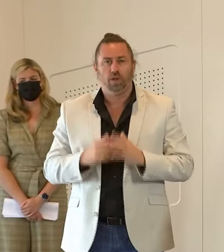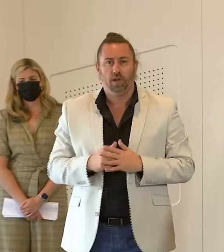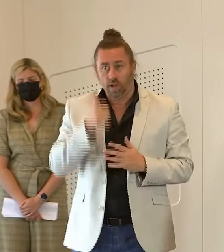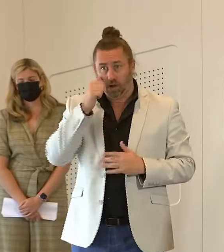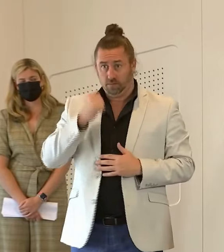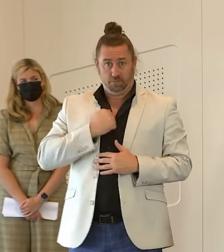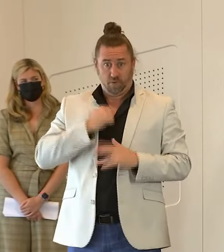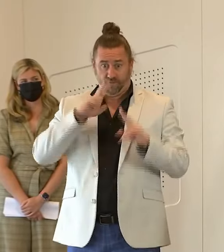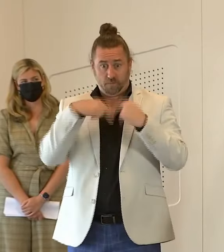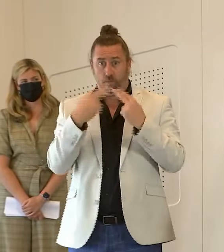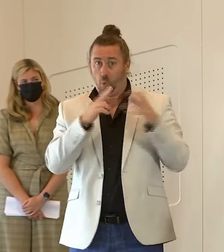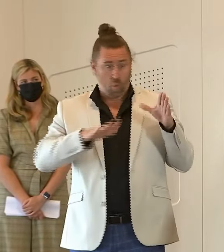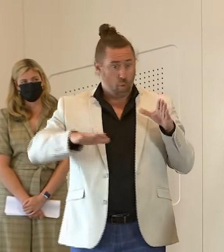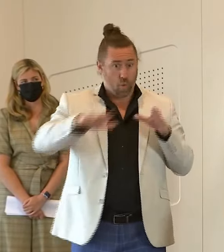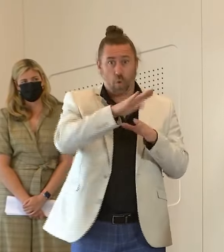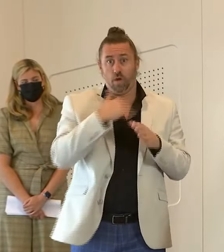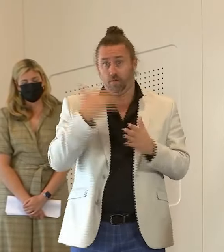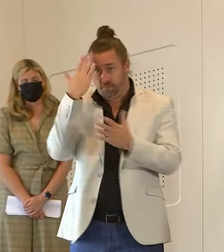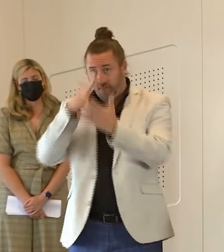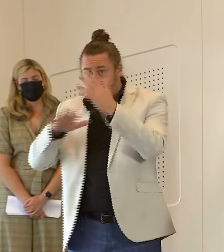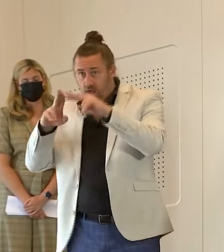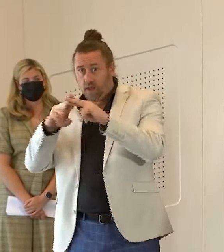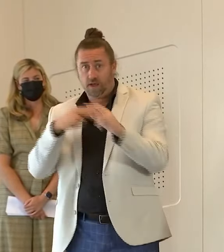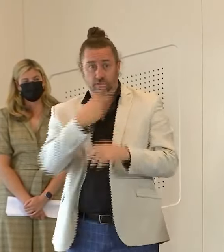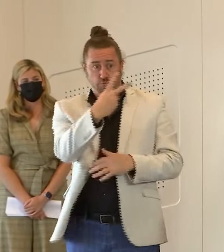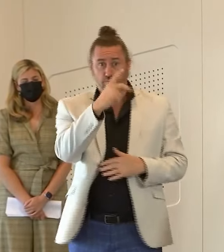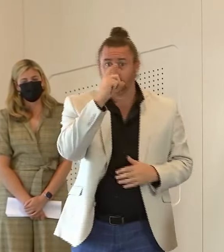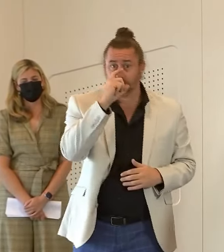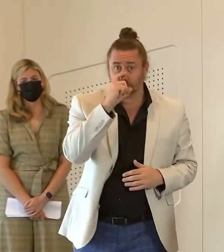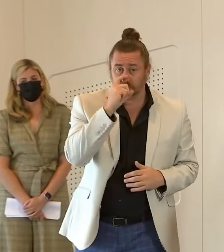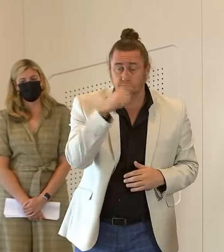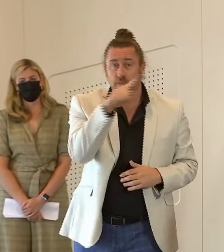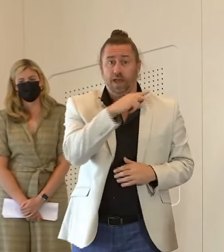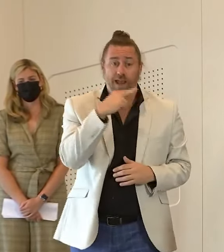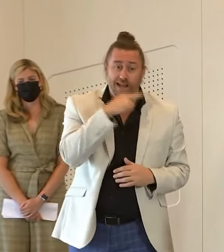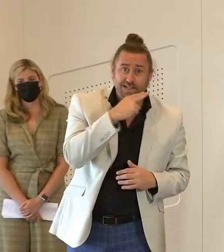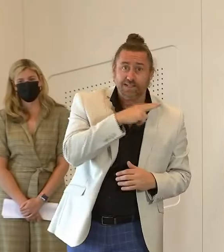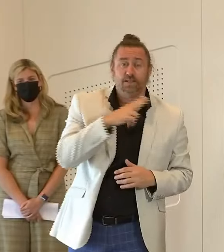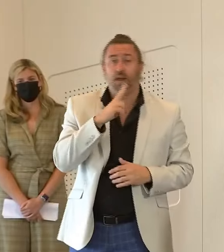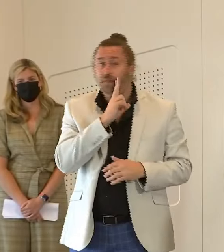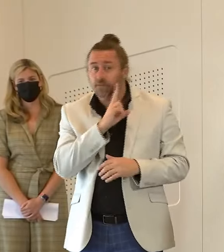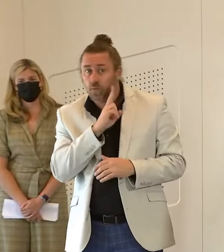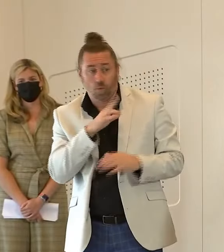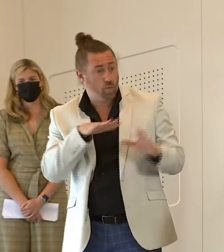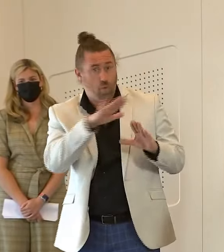my whole family has been vaccinated, my parents, my sisters, my nieces, my nephew.